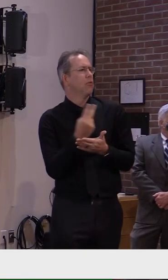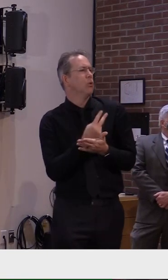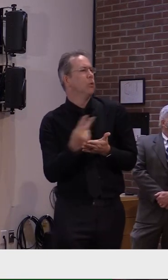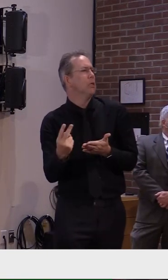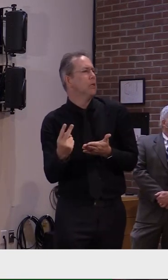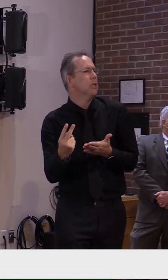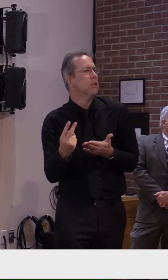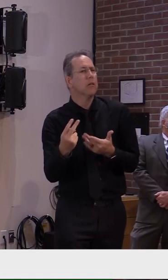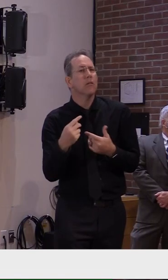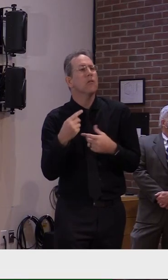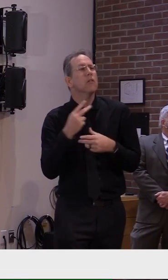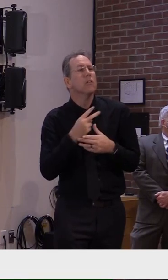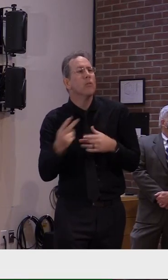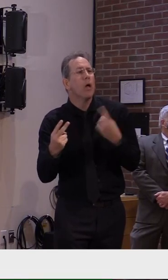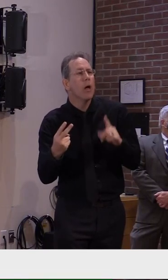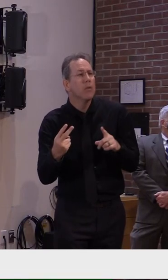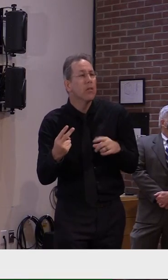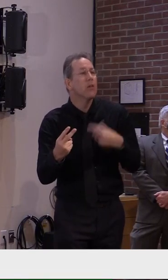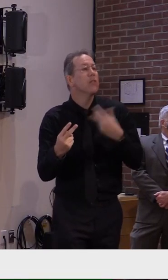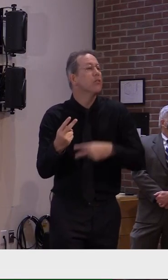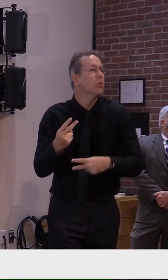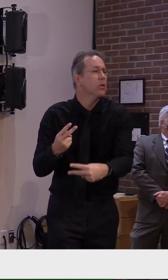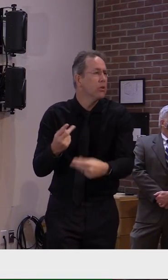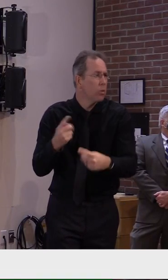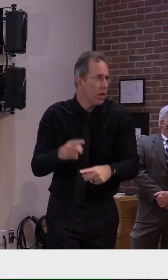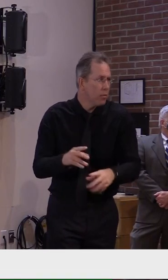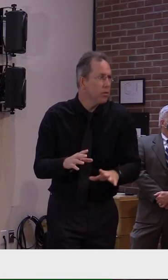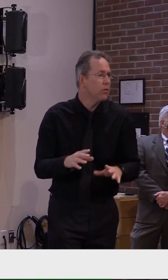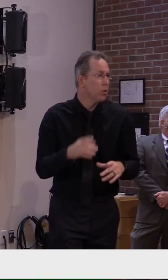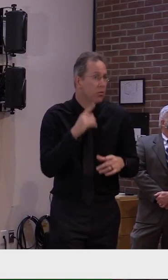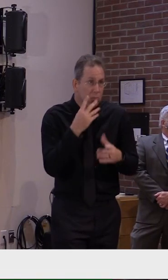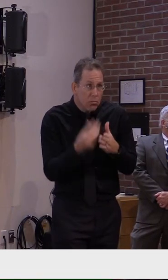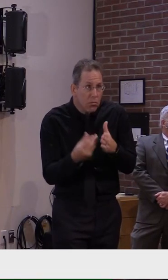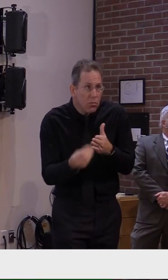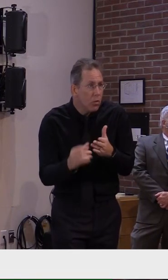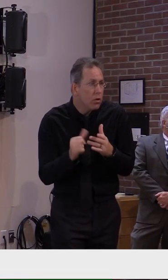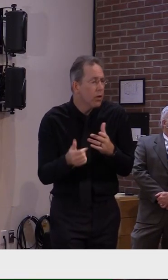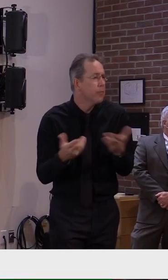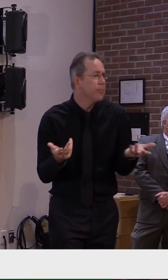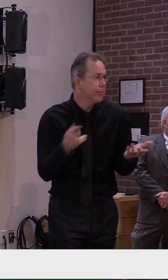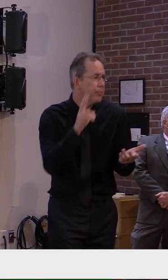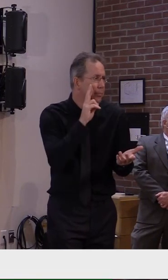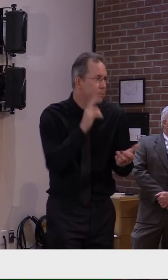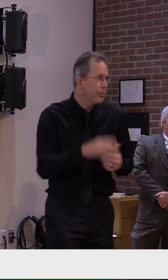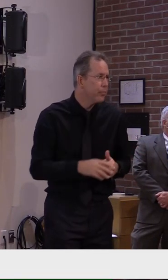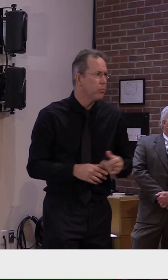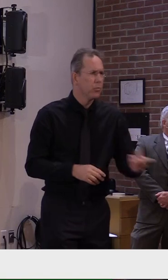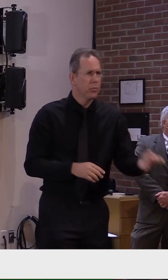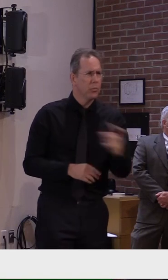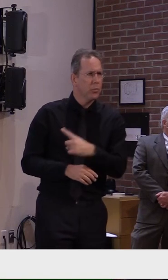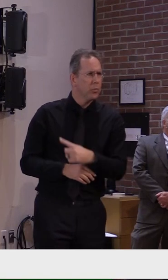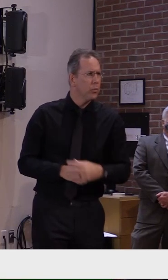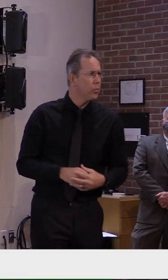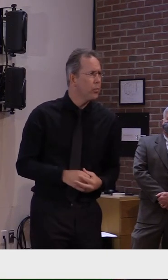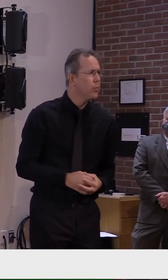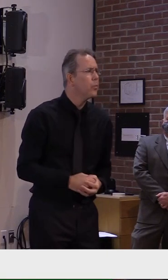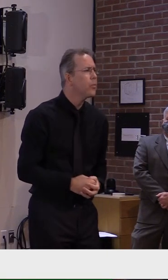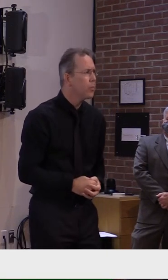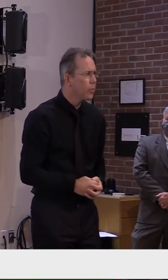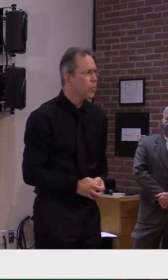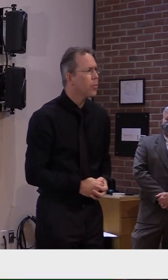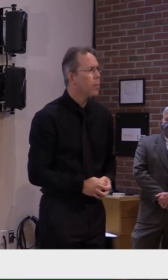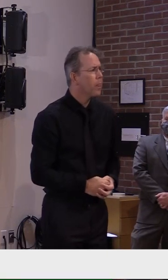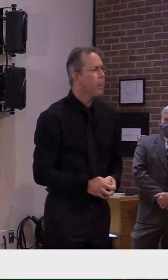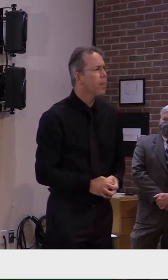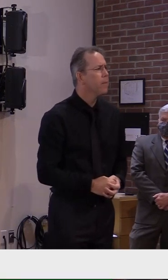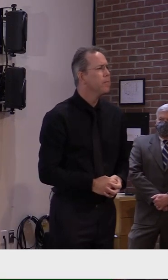question would be, do we know if the additional beds at the Essex fairgrounds are up and running yet? I know I